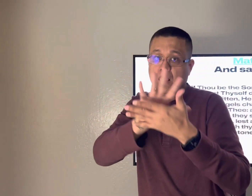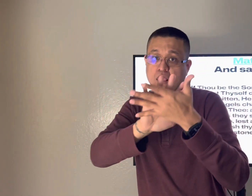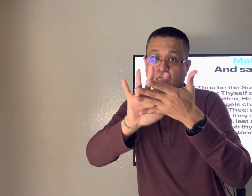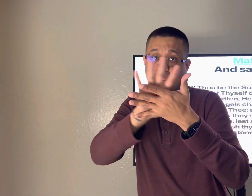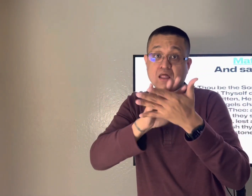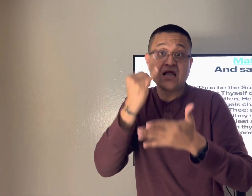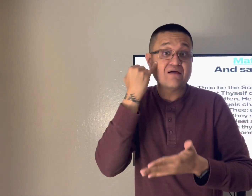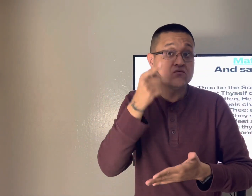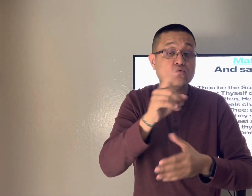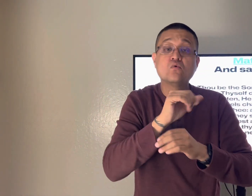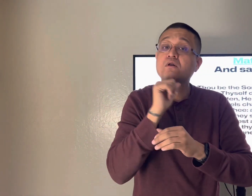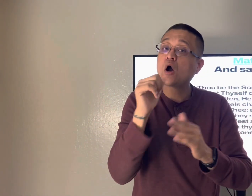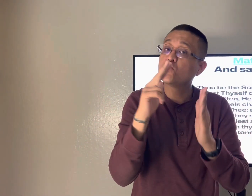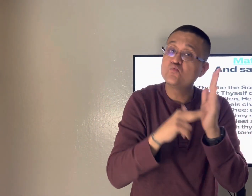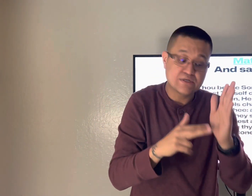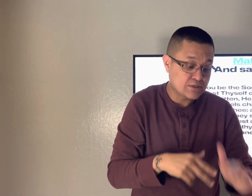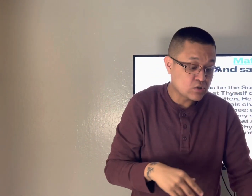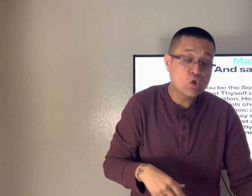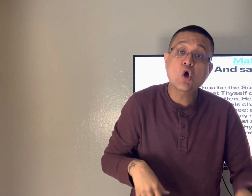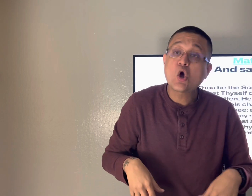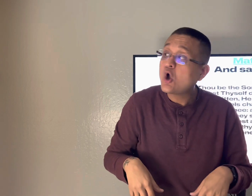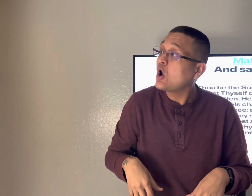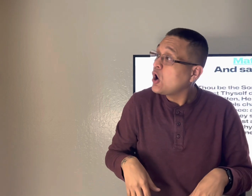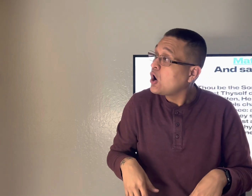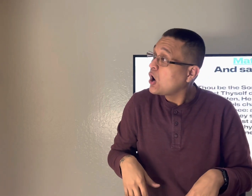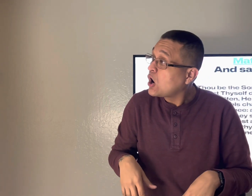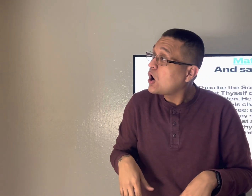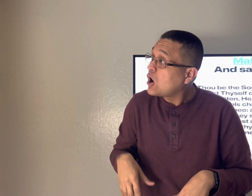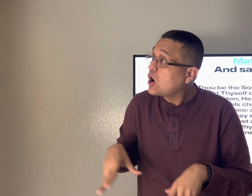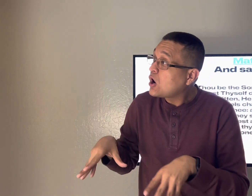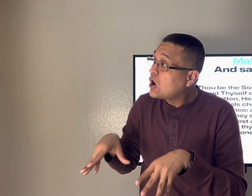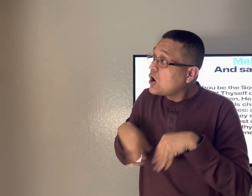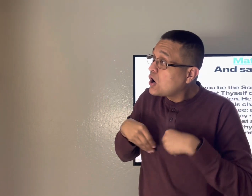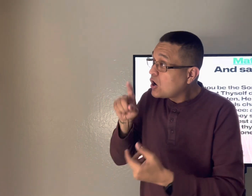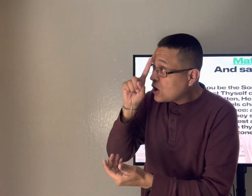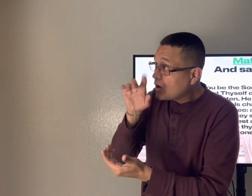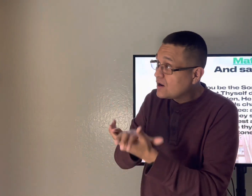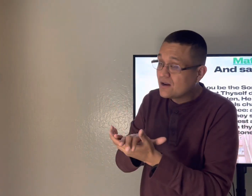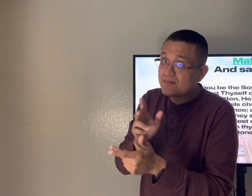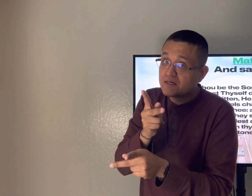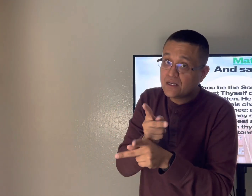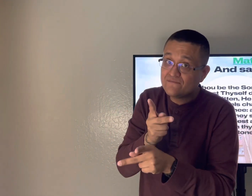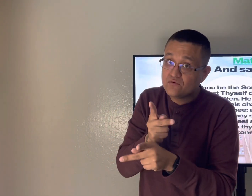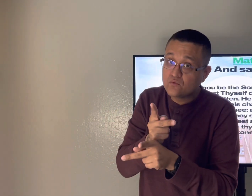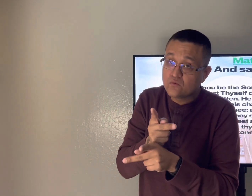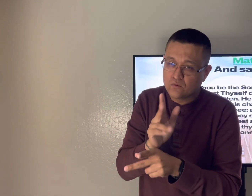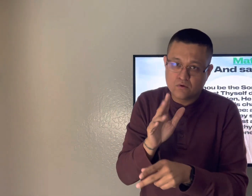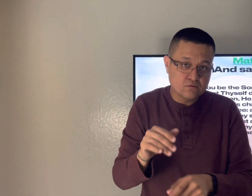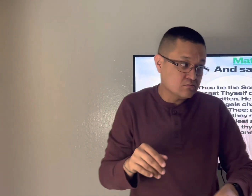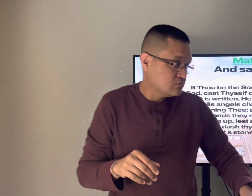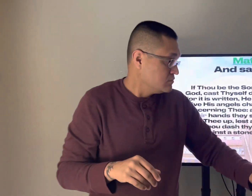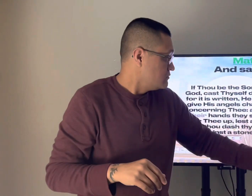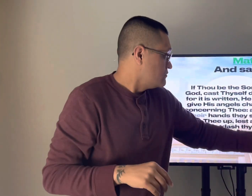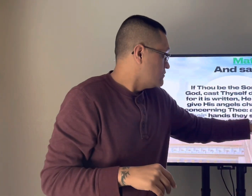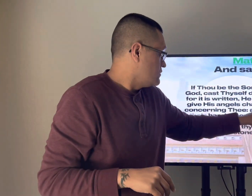to prevent the devil from tricking us if you don't read your word of god you'll just accept it and believe so you have to be careful